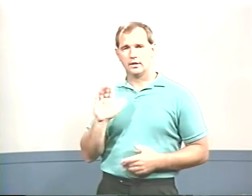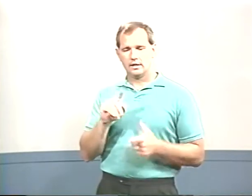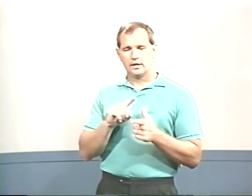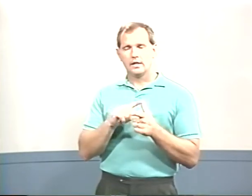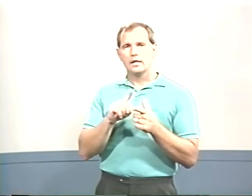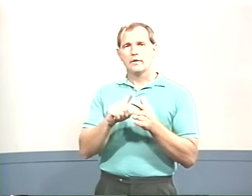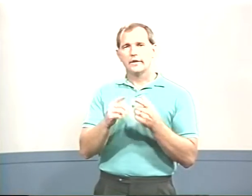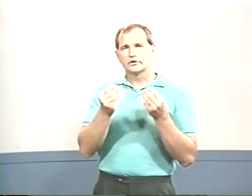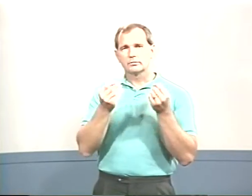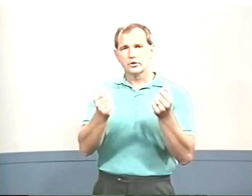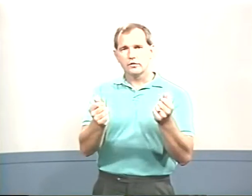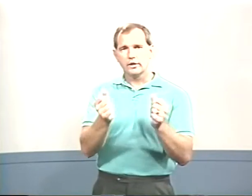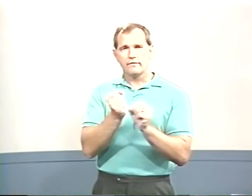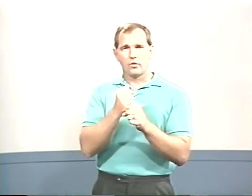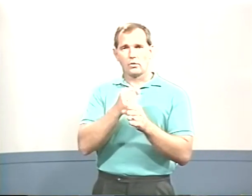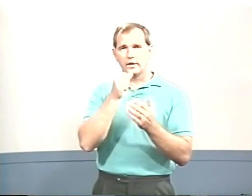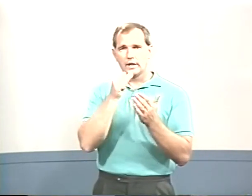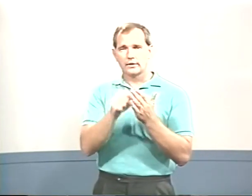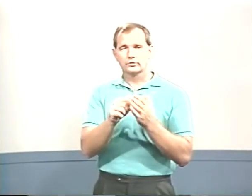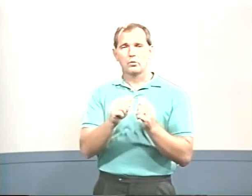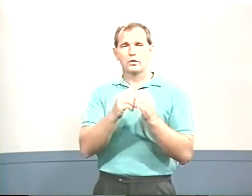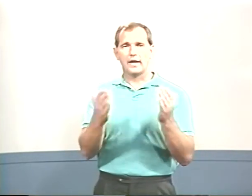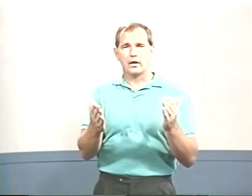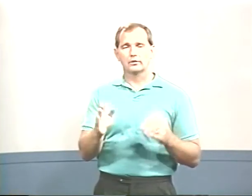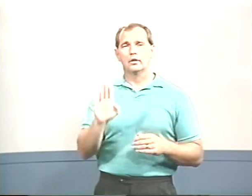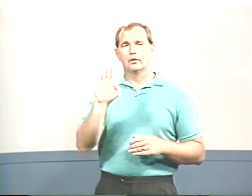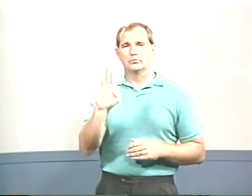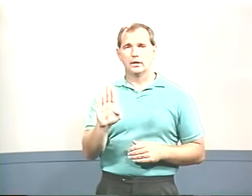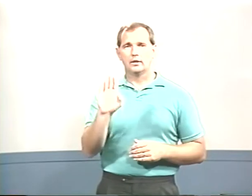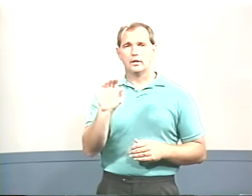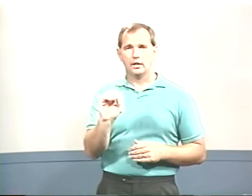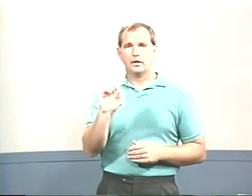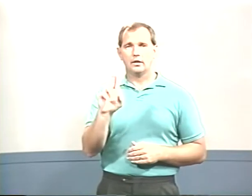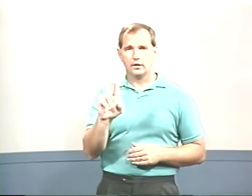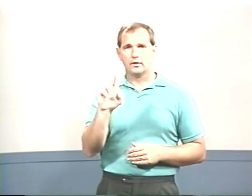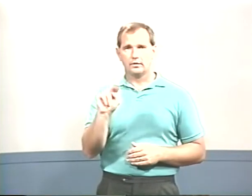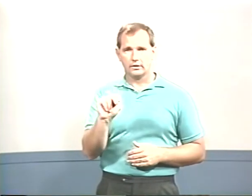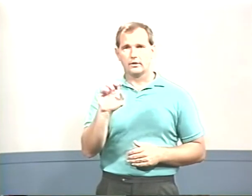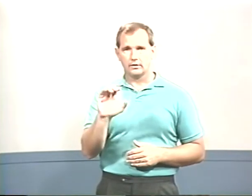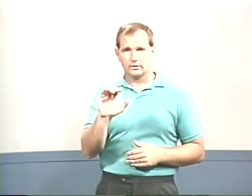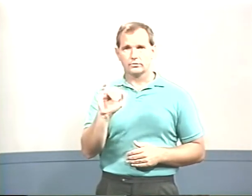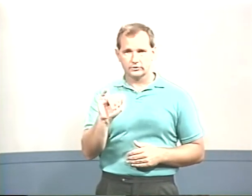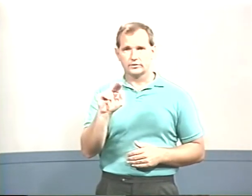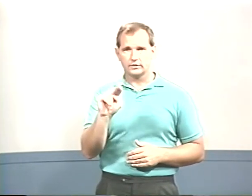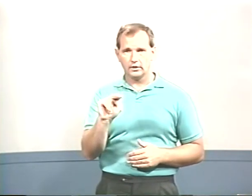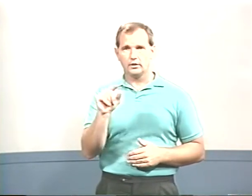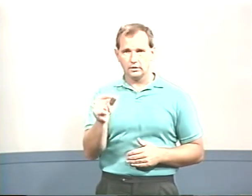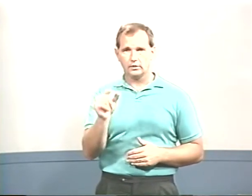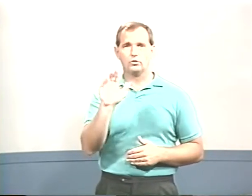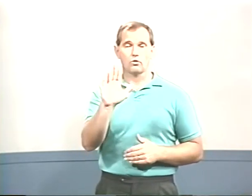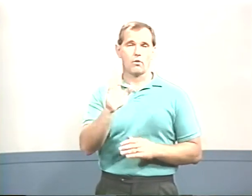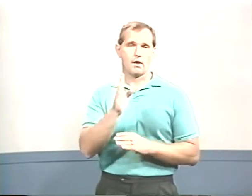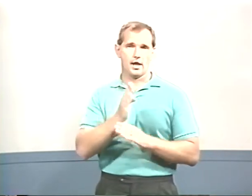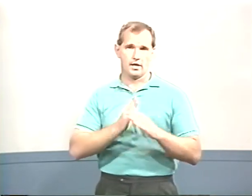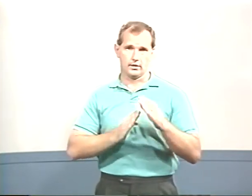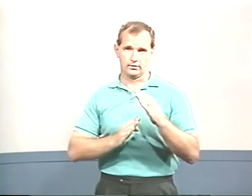Then smoothly form the letters without bouncing your hand.